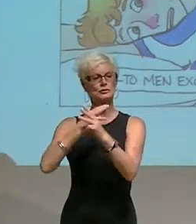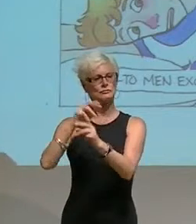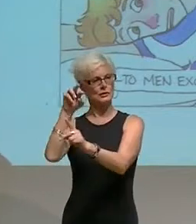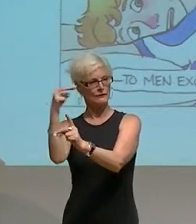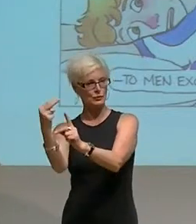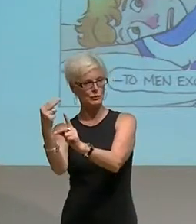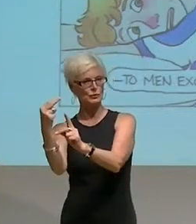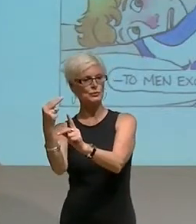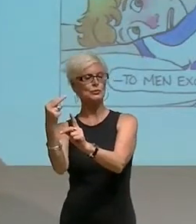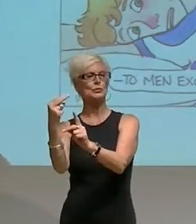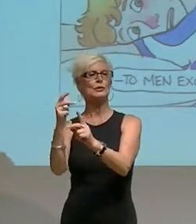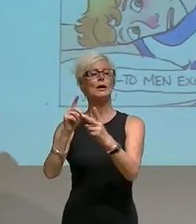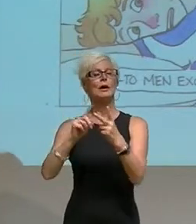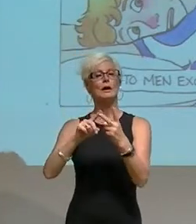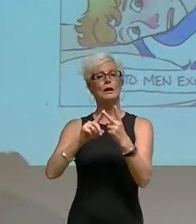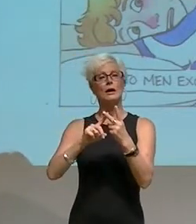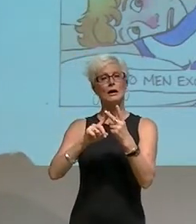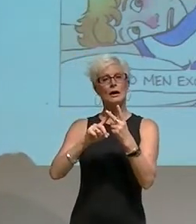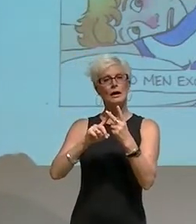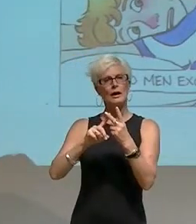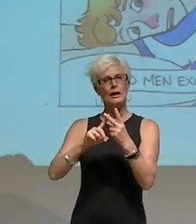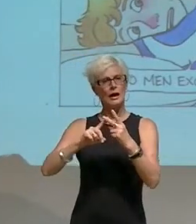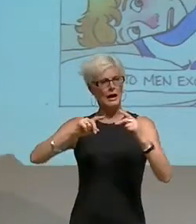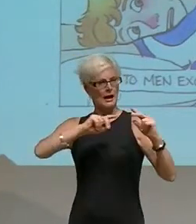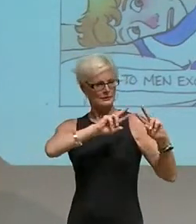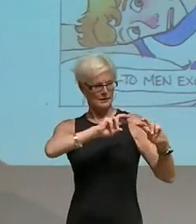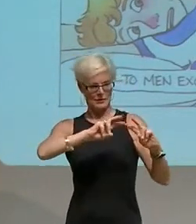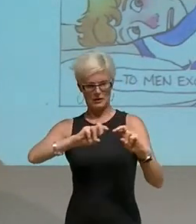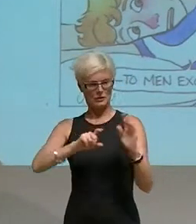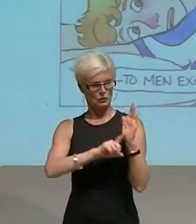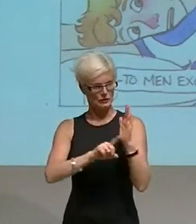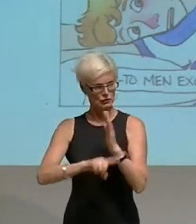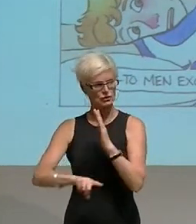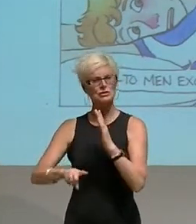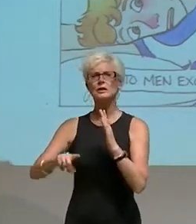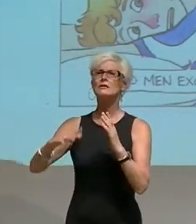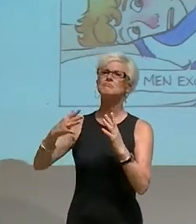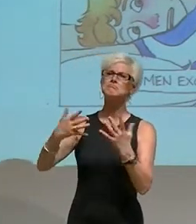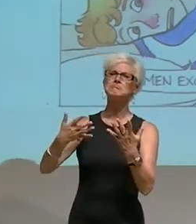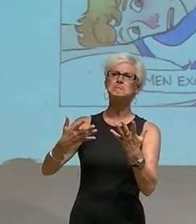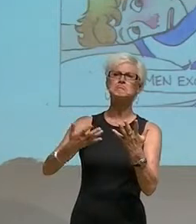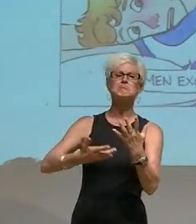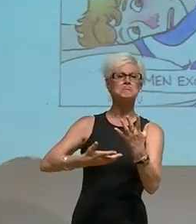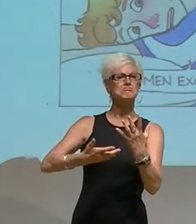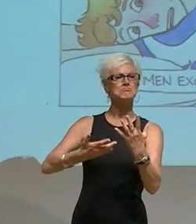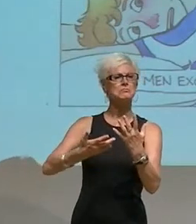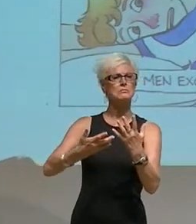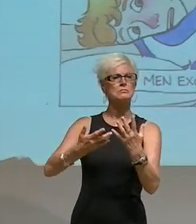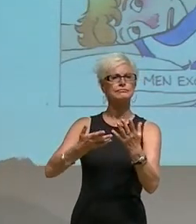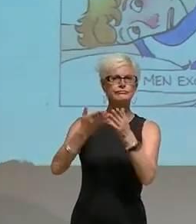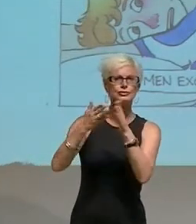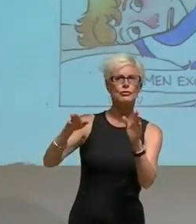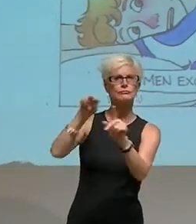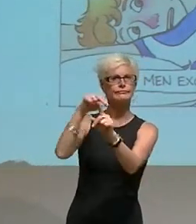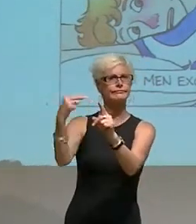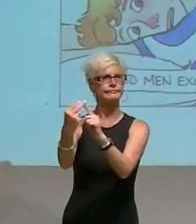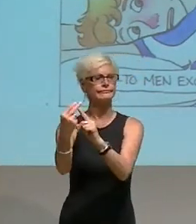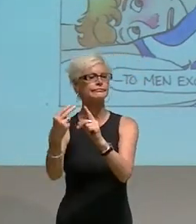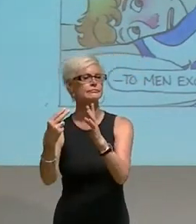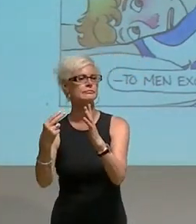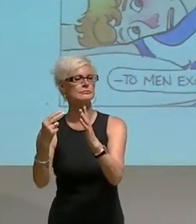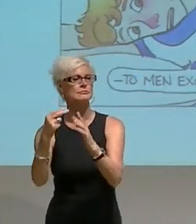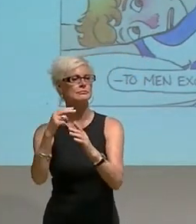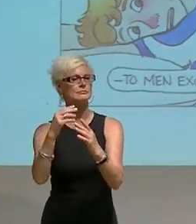examine the scientific and popular discourses that circulate around asexuality, explore how asexuality identified men